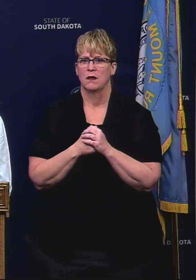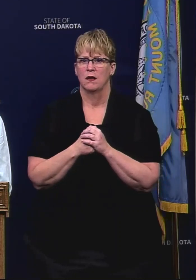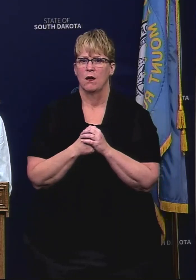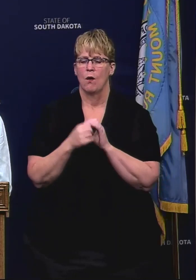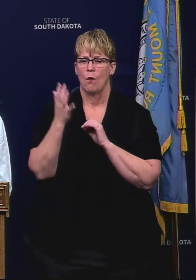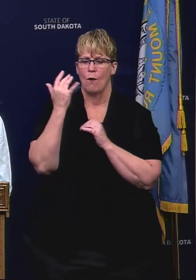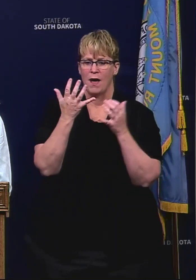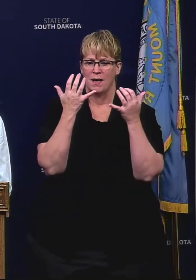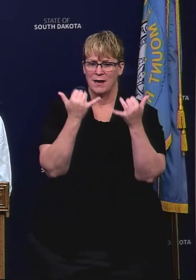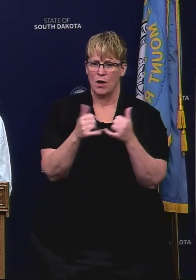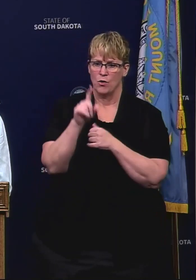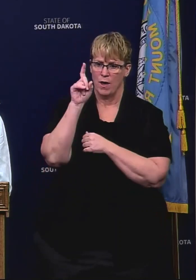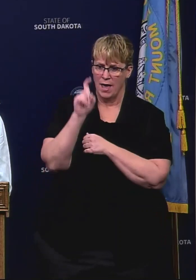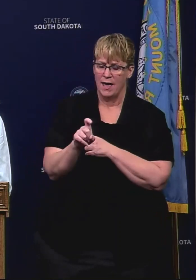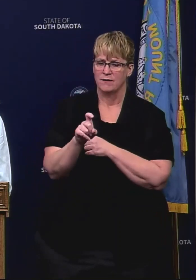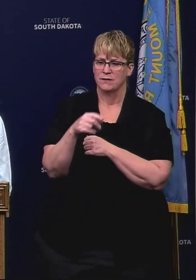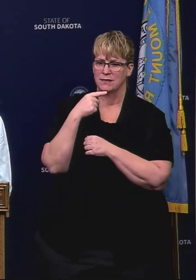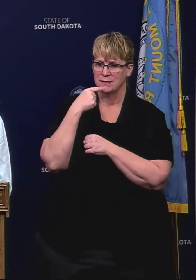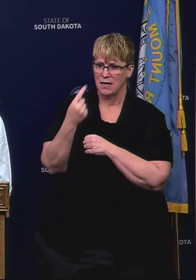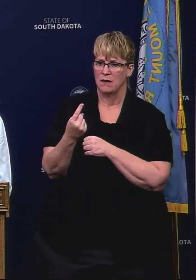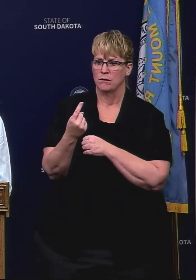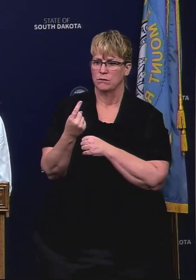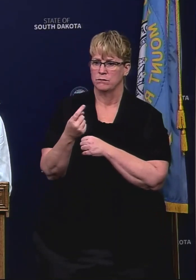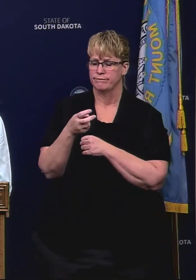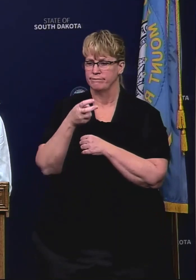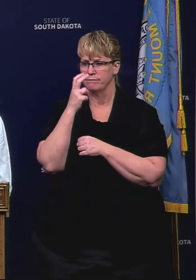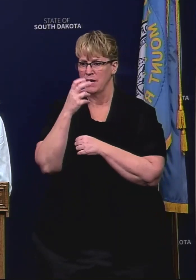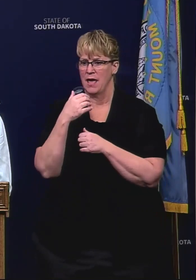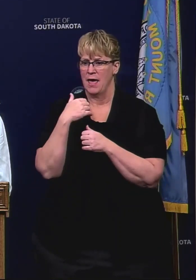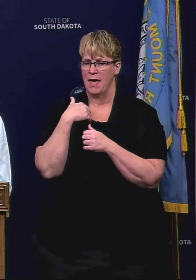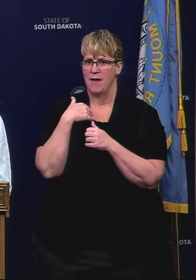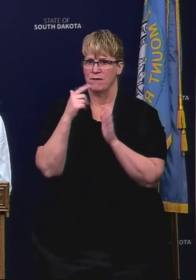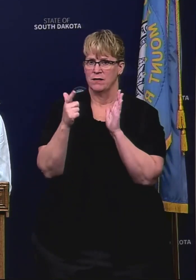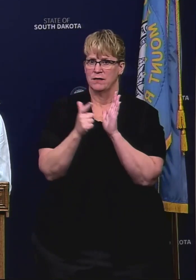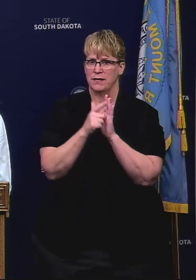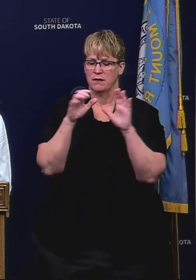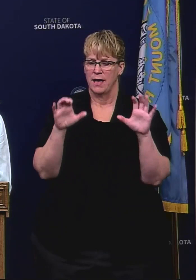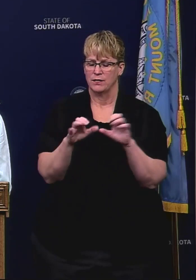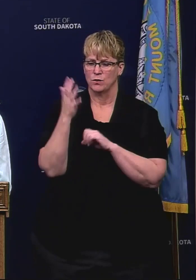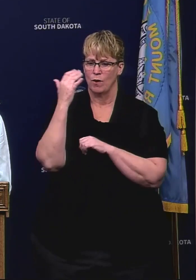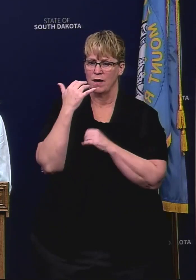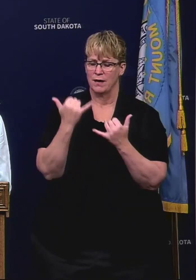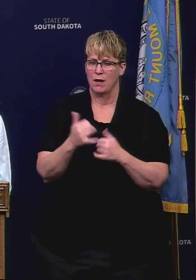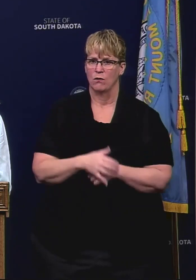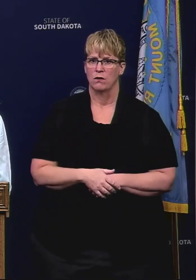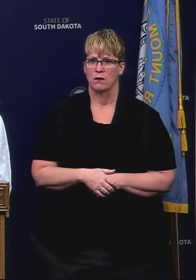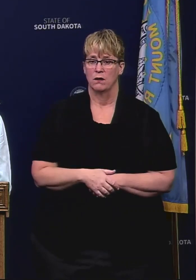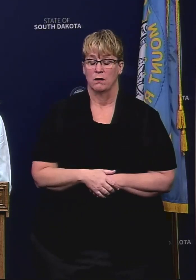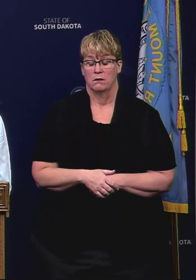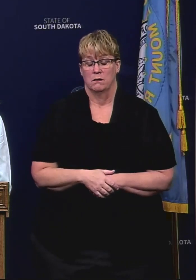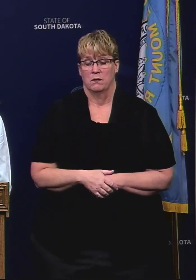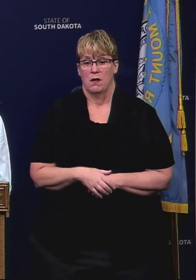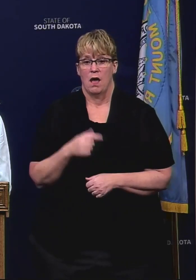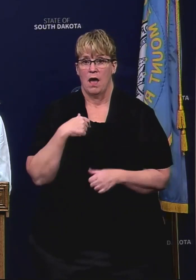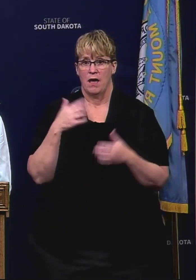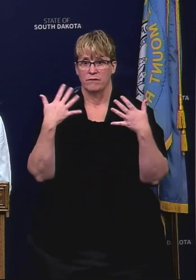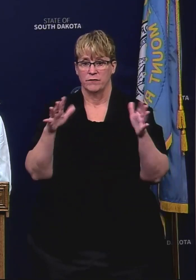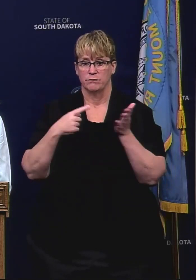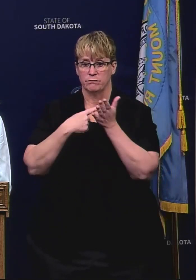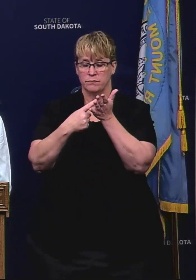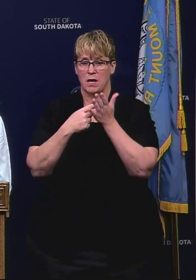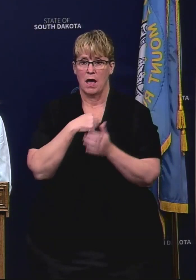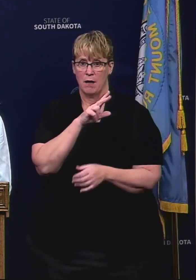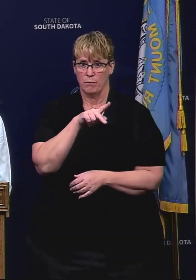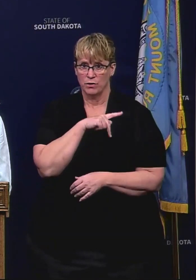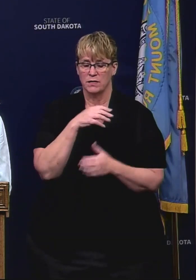to this point now where you have to give an ultimatum and threaten legal action well i believe i've covered that alex we've been having i've